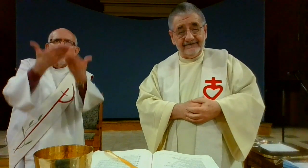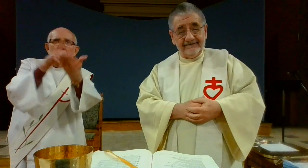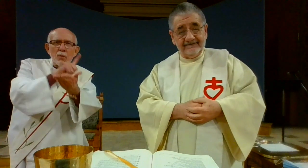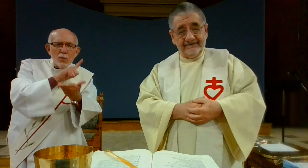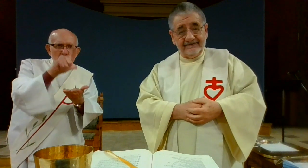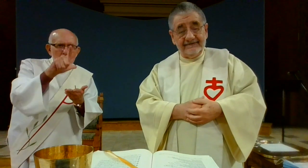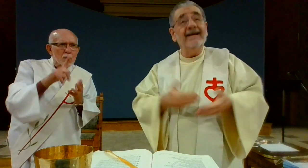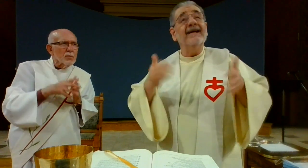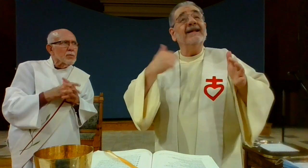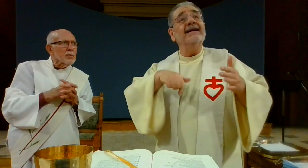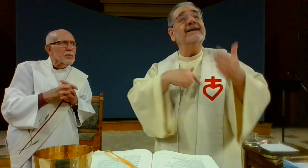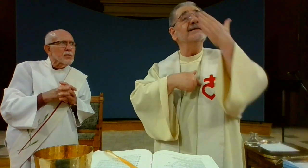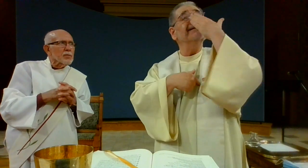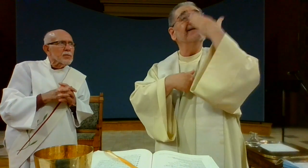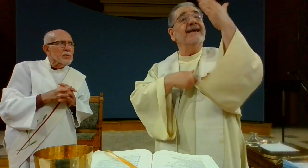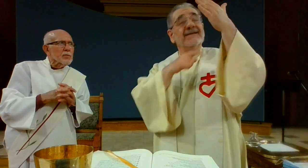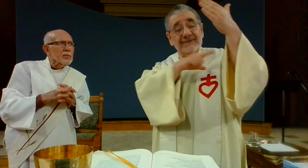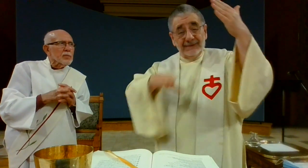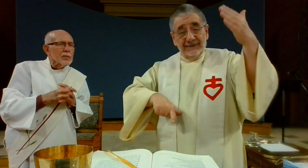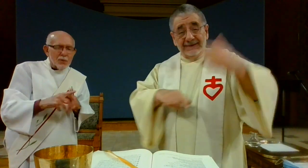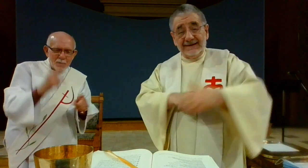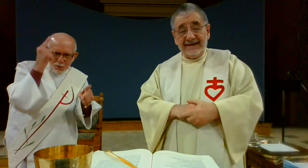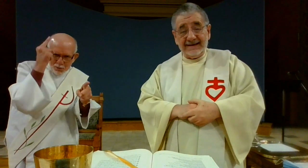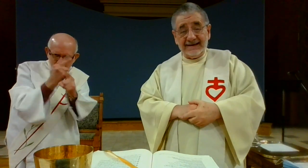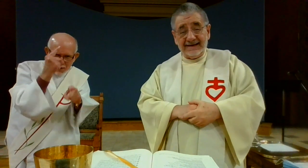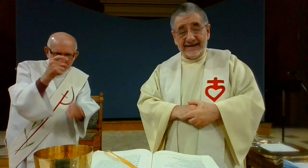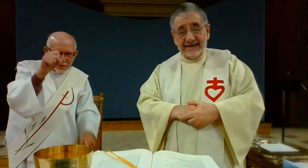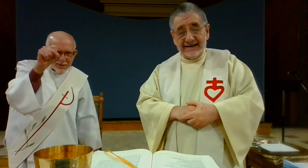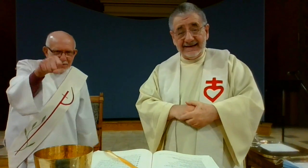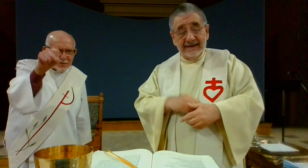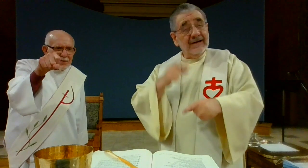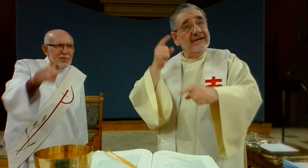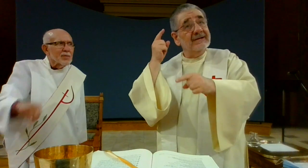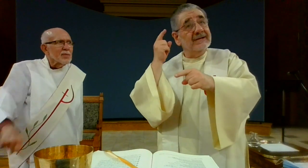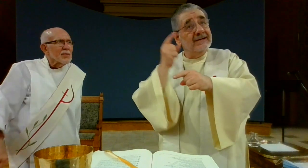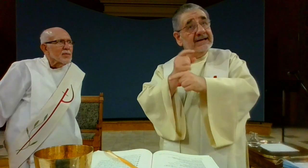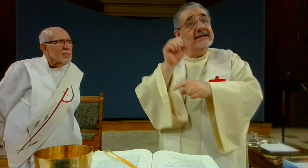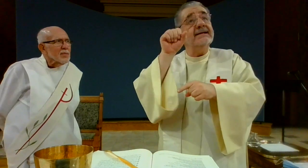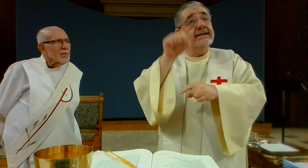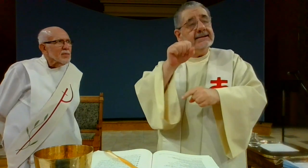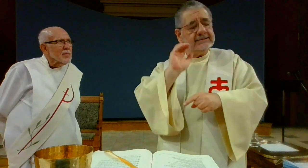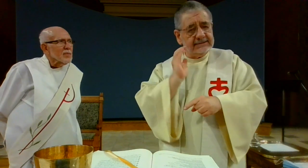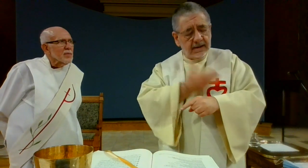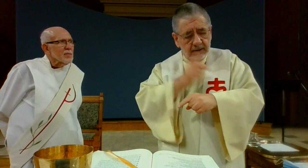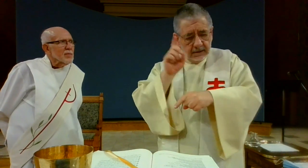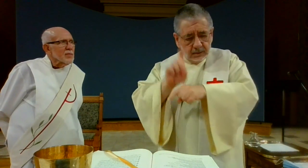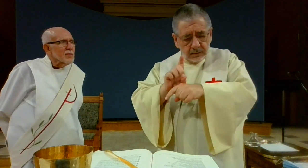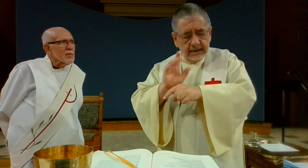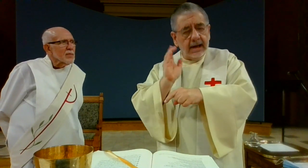up to the lord it is right to give thanks to the lord it is right and just it is truly right and